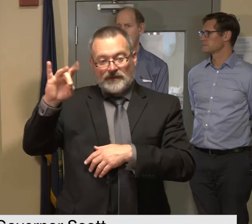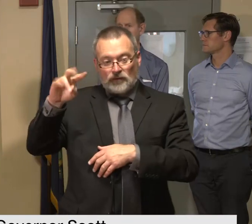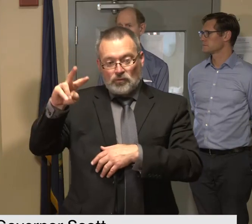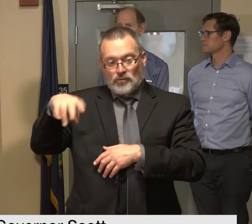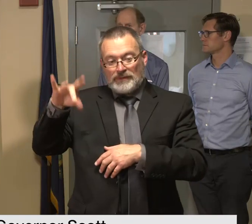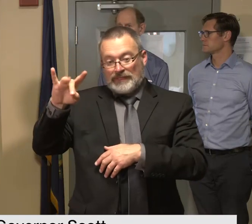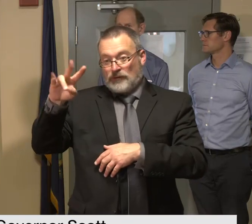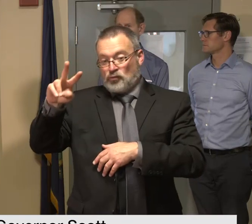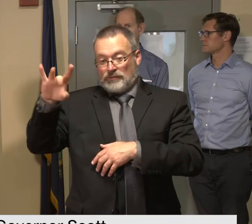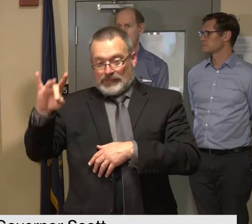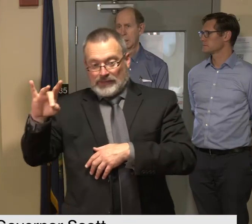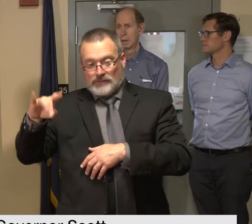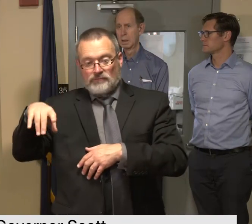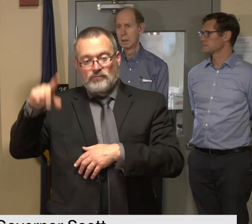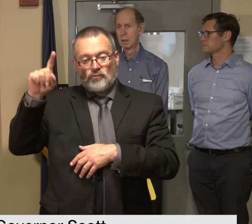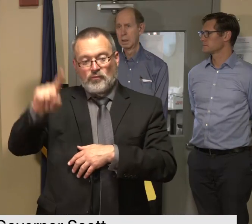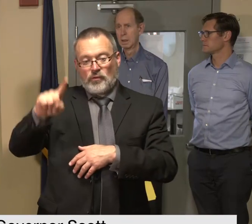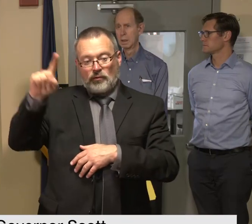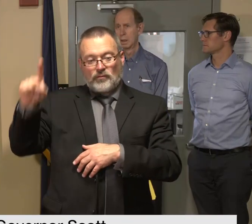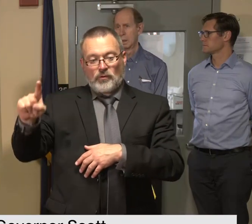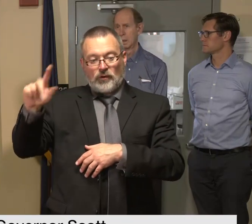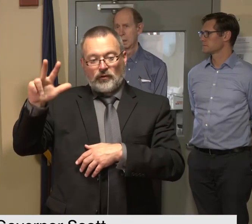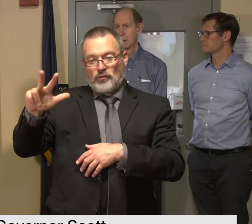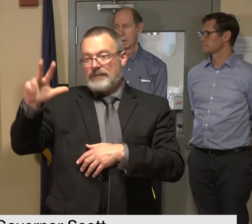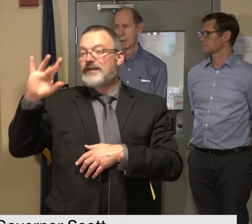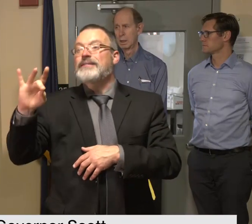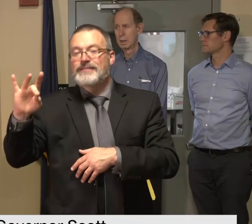-1138